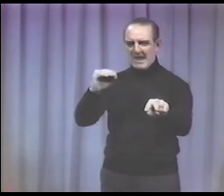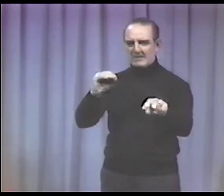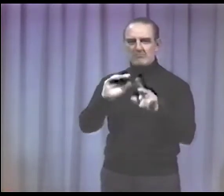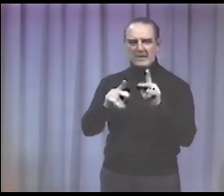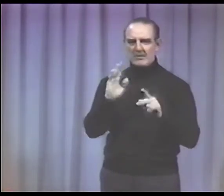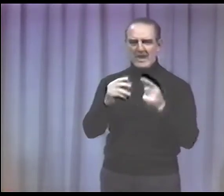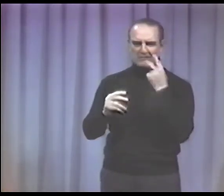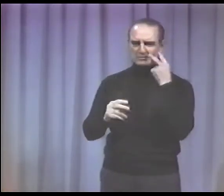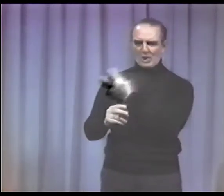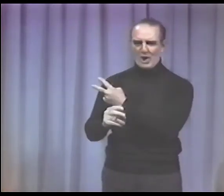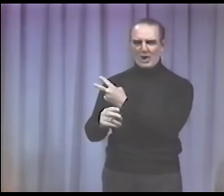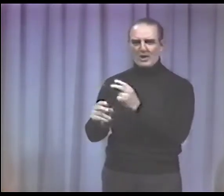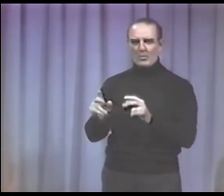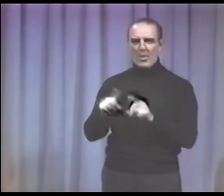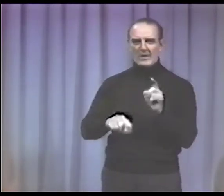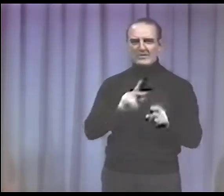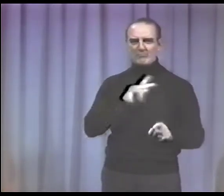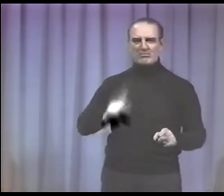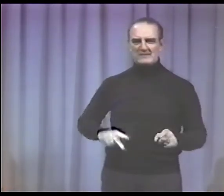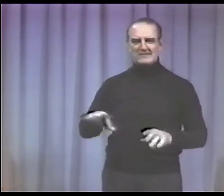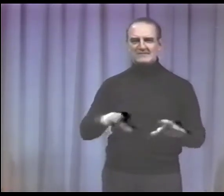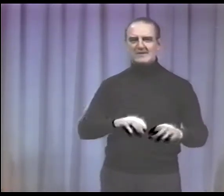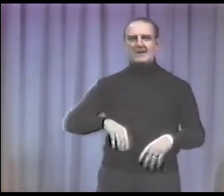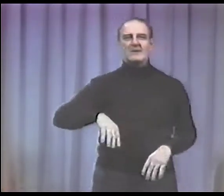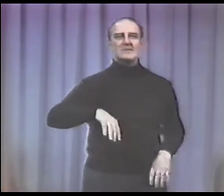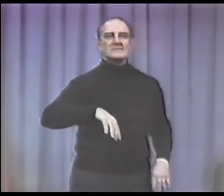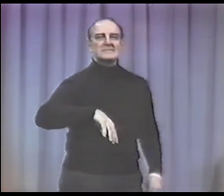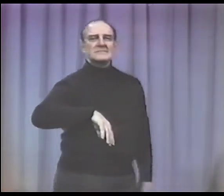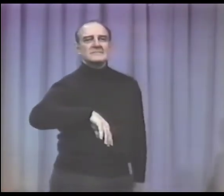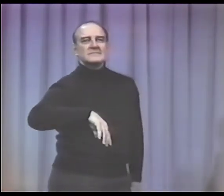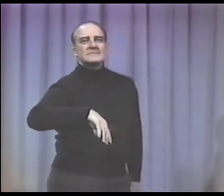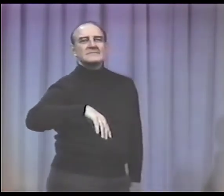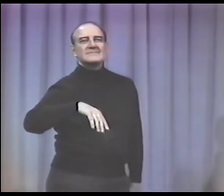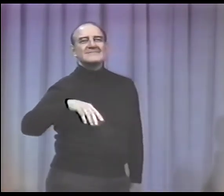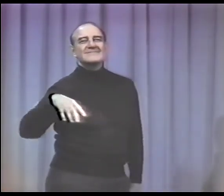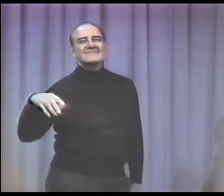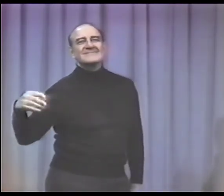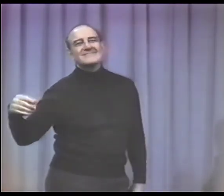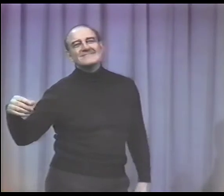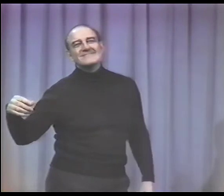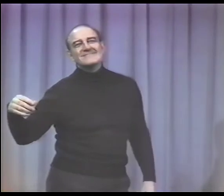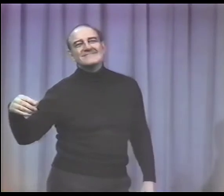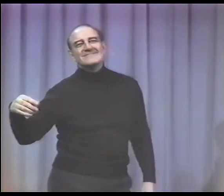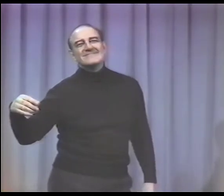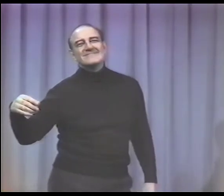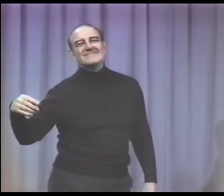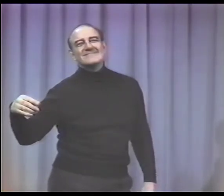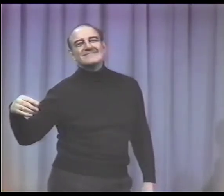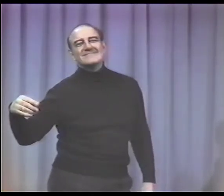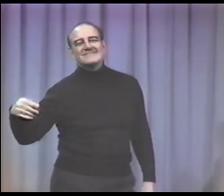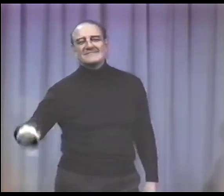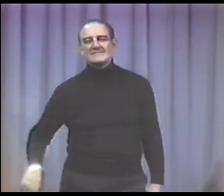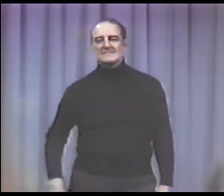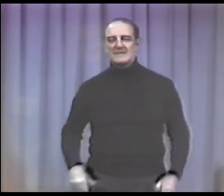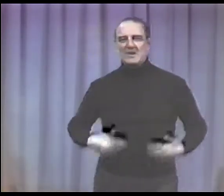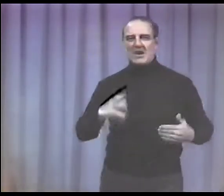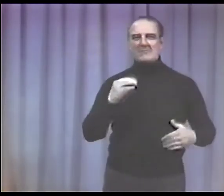stands saw this exchange, what the princess had done. And so she gestured and smiled.